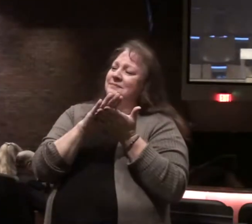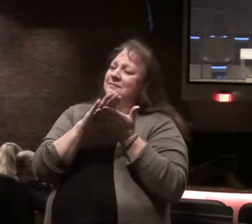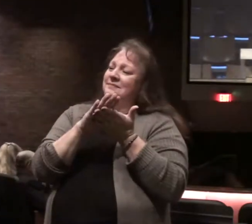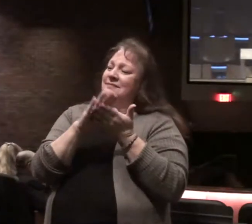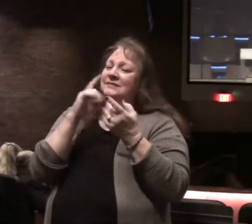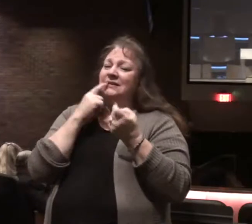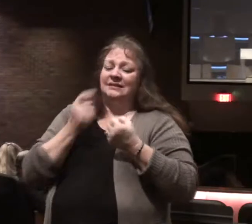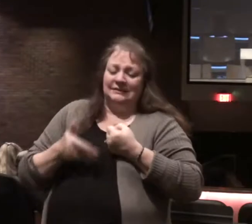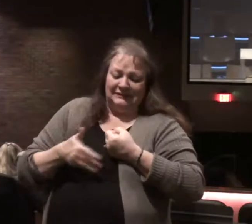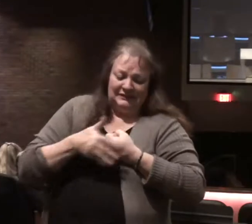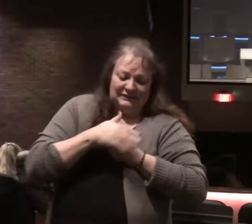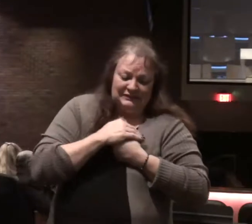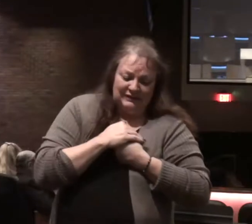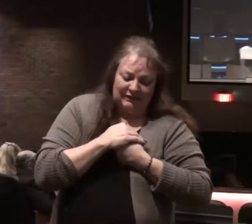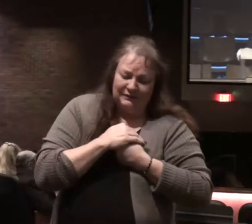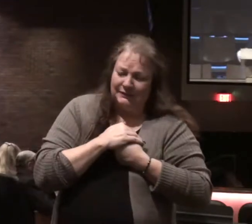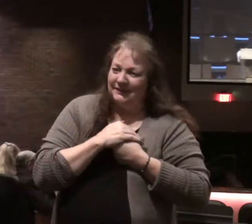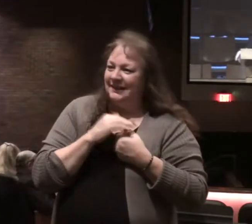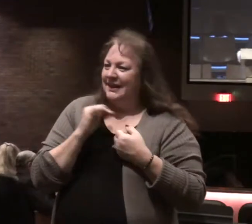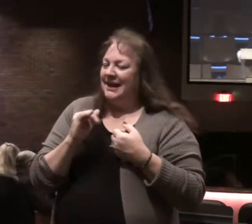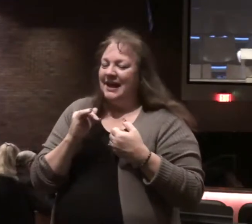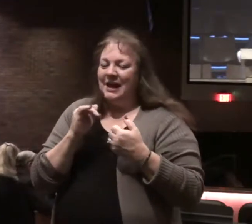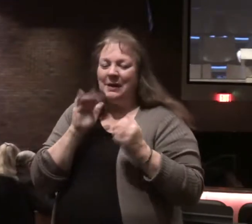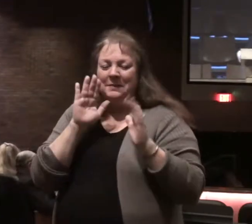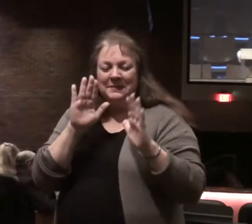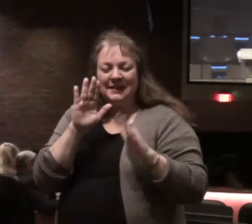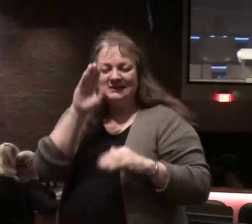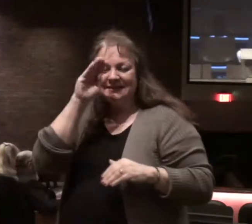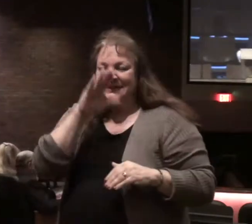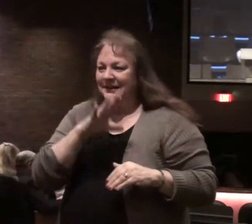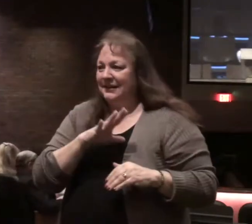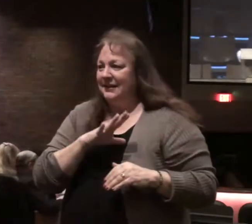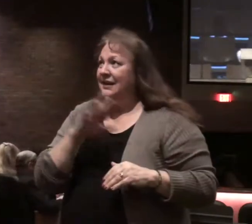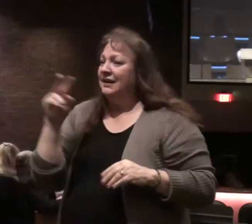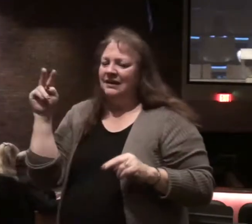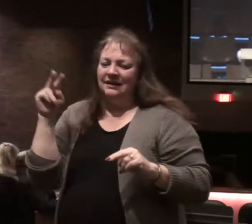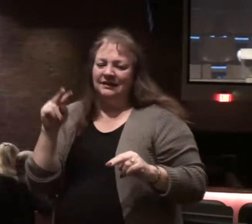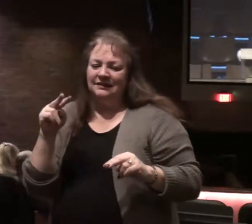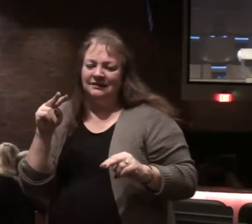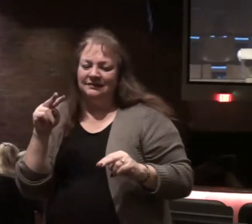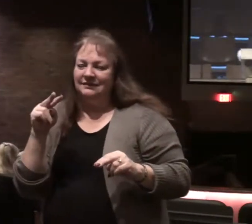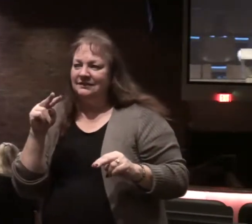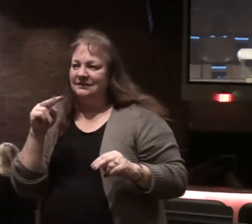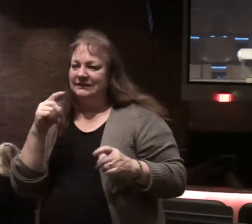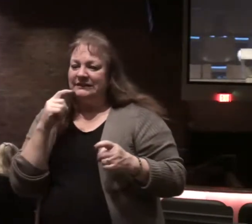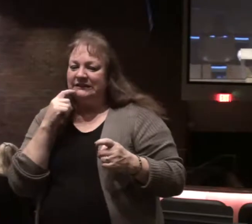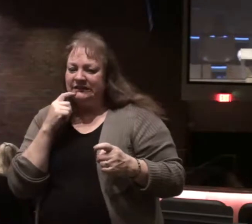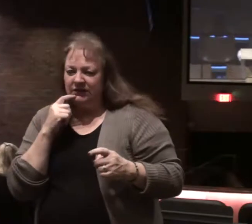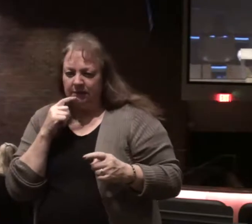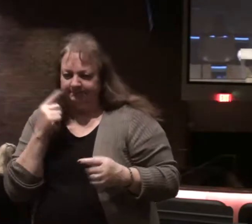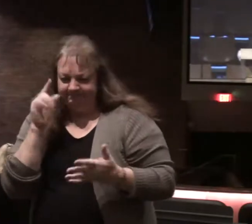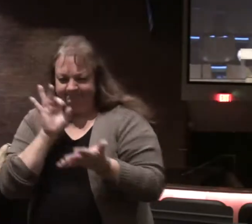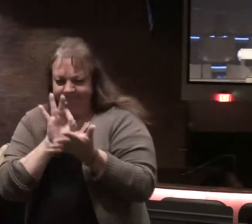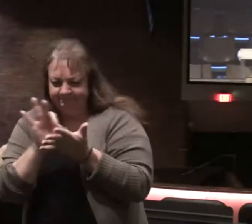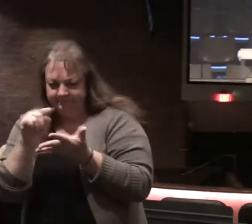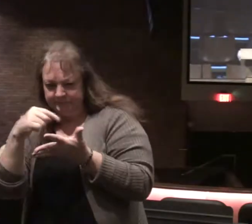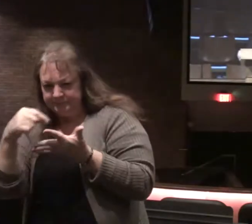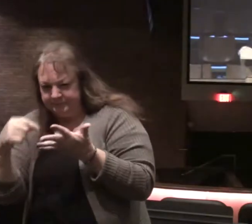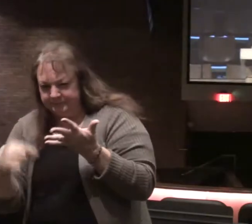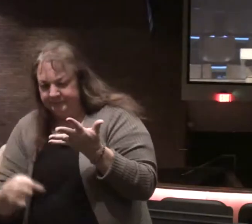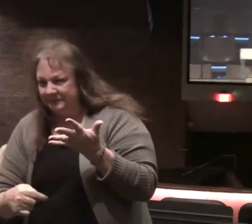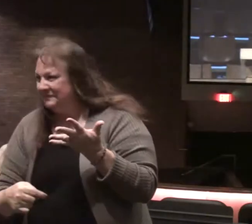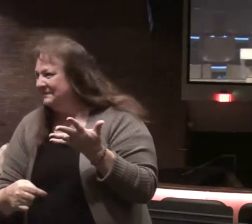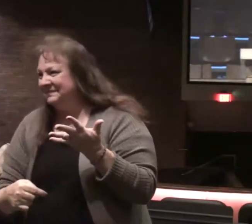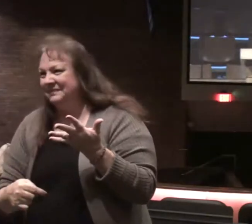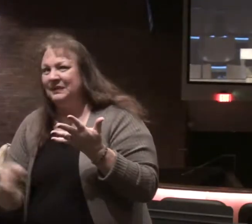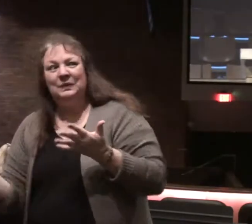sin is covered how blessed is a man whom the Lord does not impute iniquity now